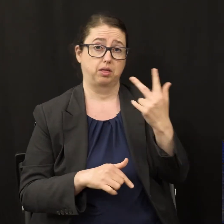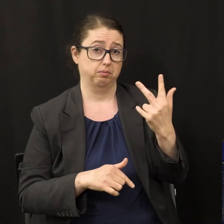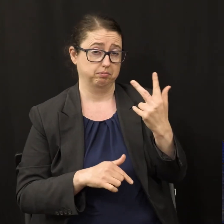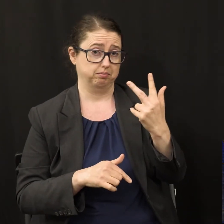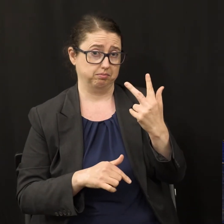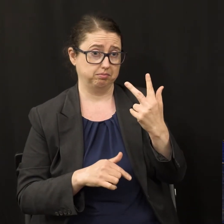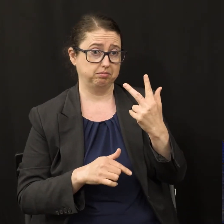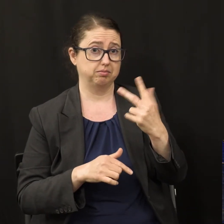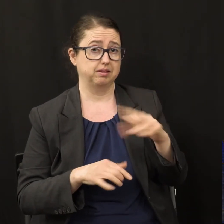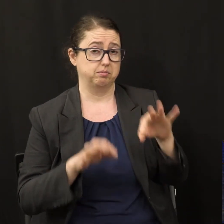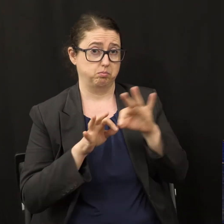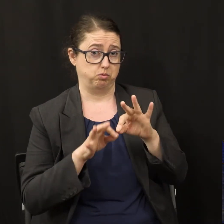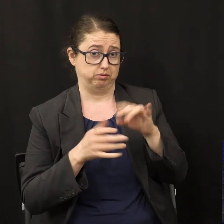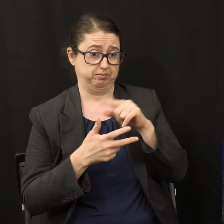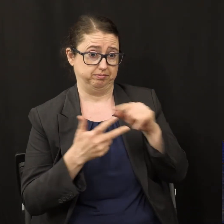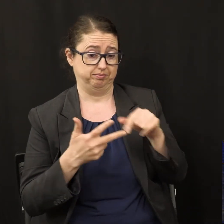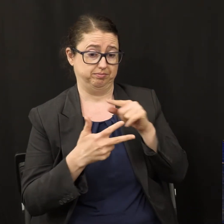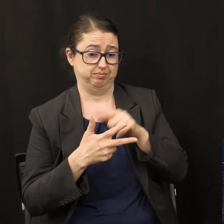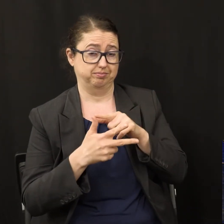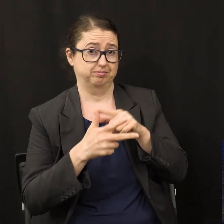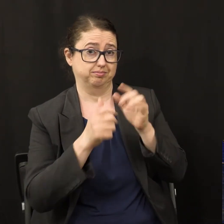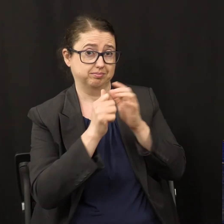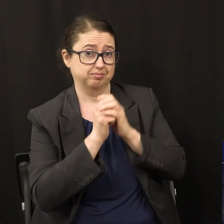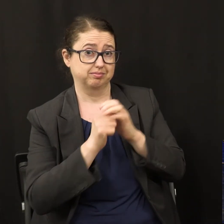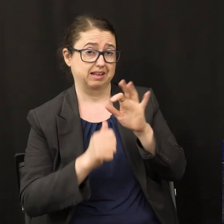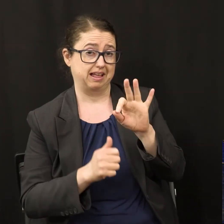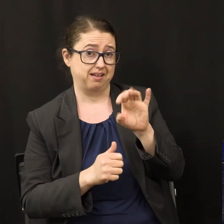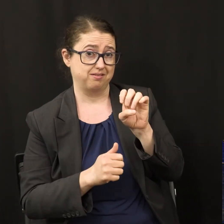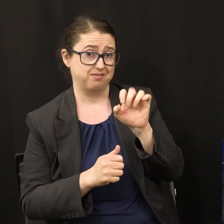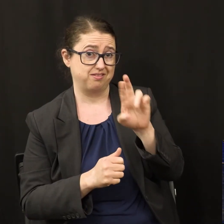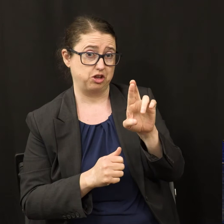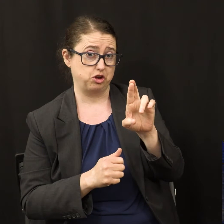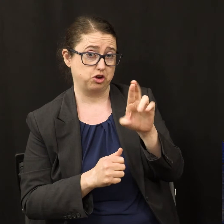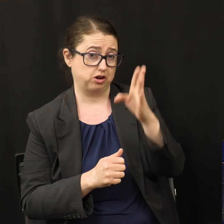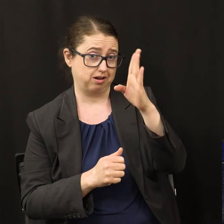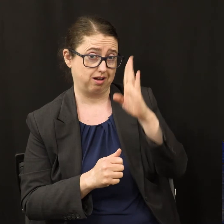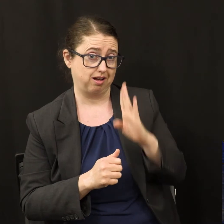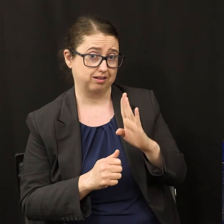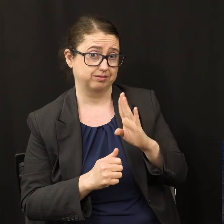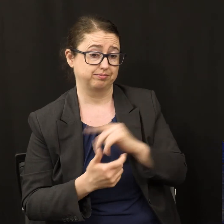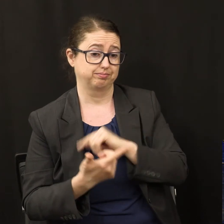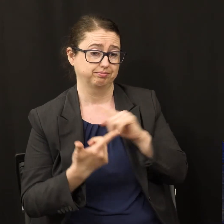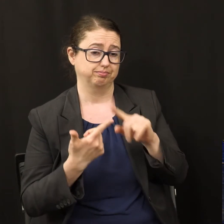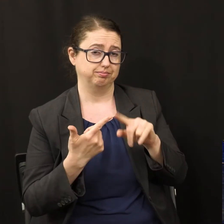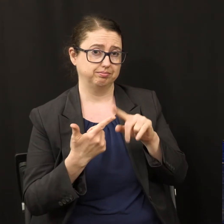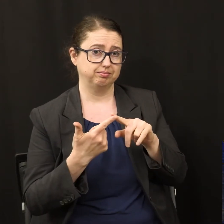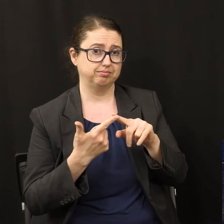Fear God, by the way in Greek it's an imperative. Give glory to Him.